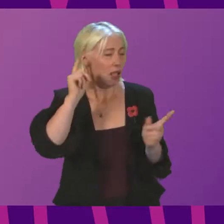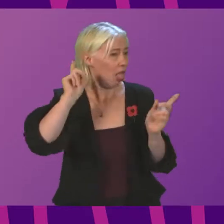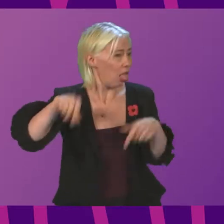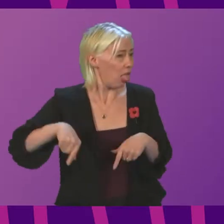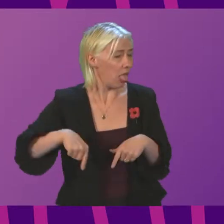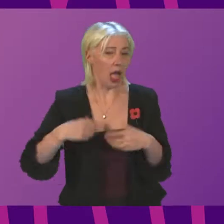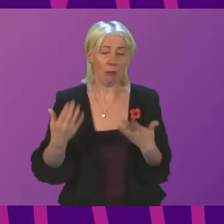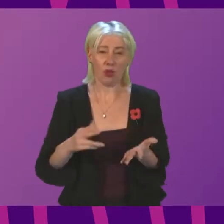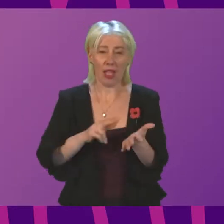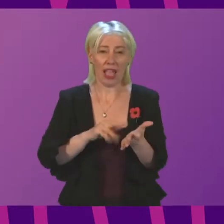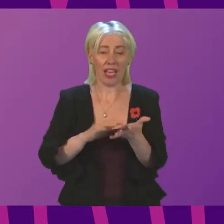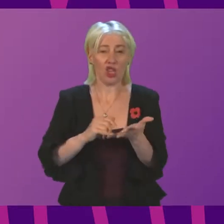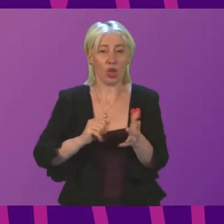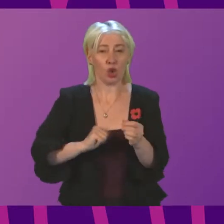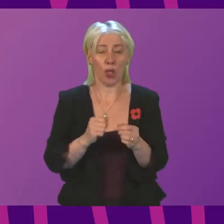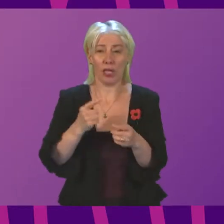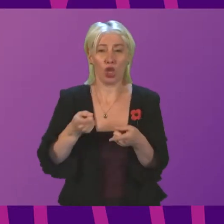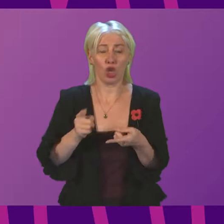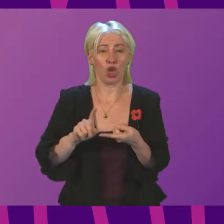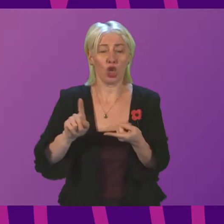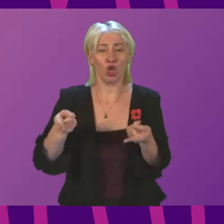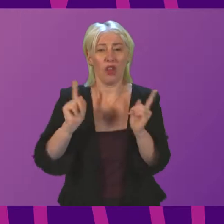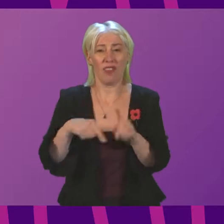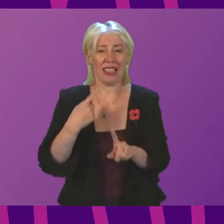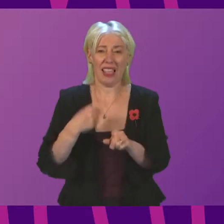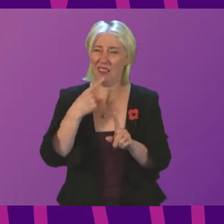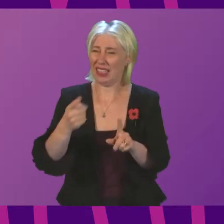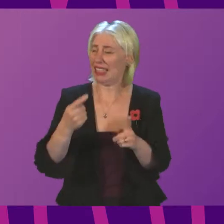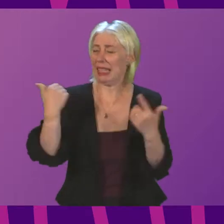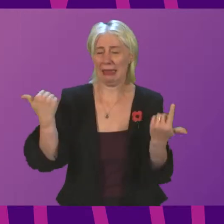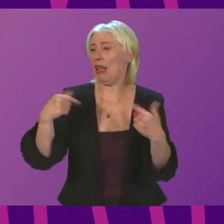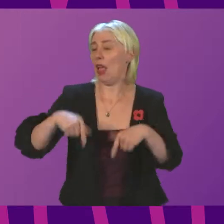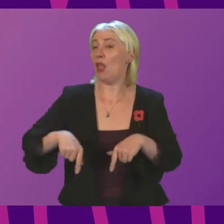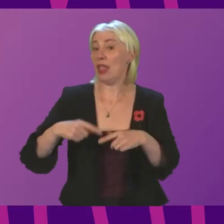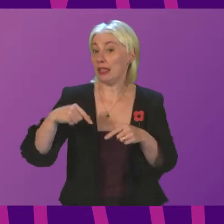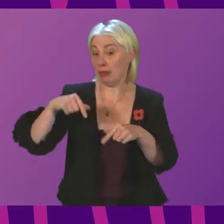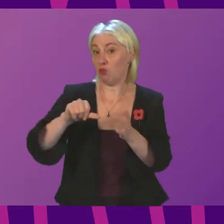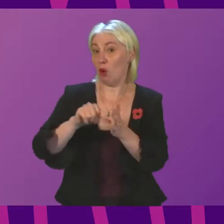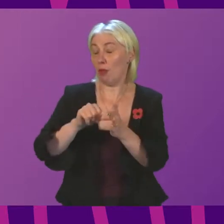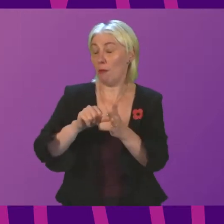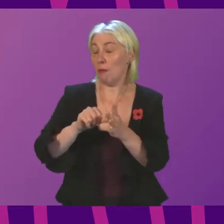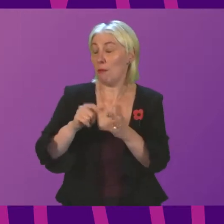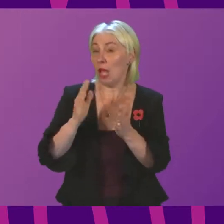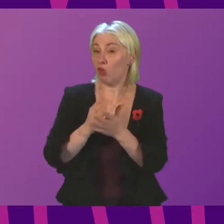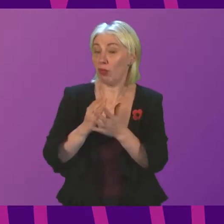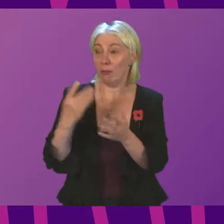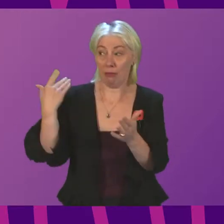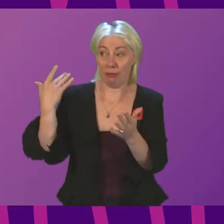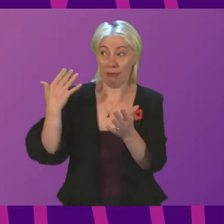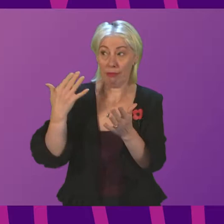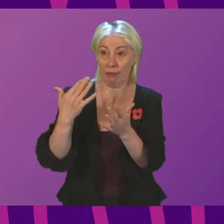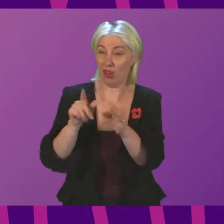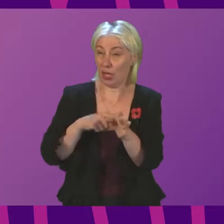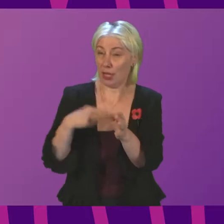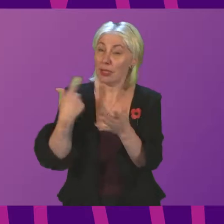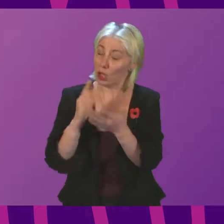of NHS Scotland said this crisis has been years in the making, but the pandemic has only hastened the date. I want the Deputy First Minister